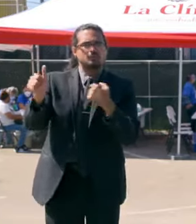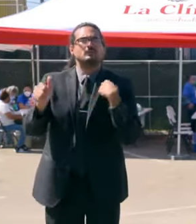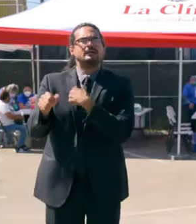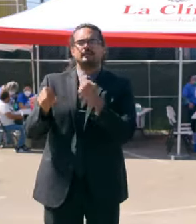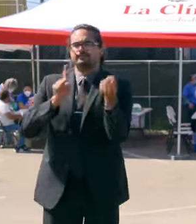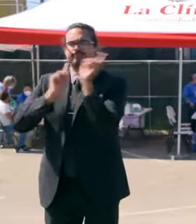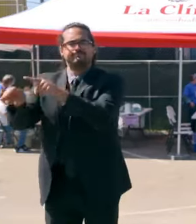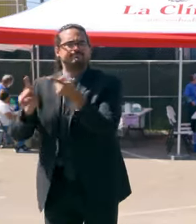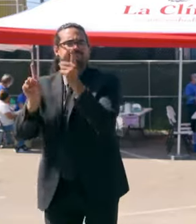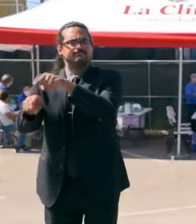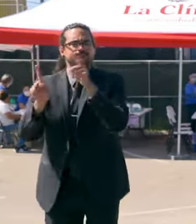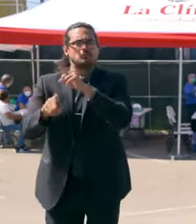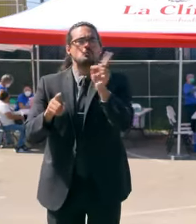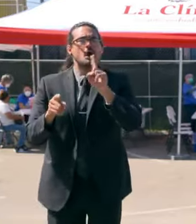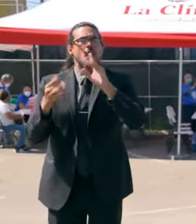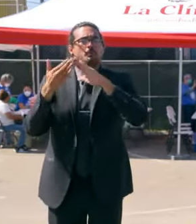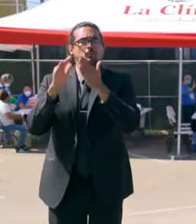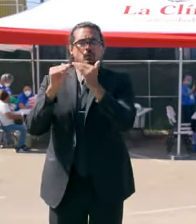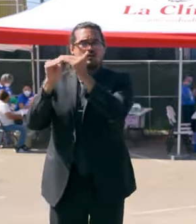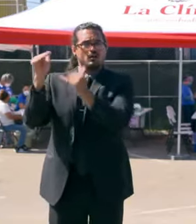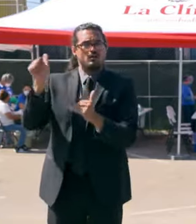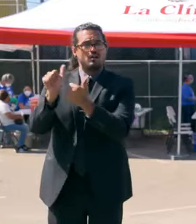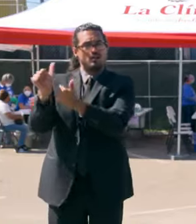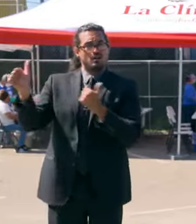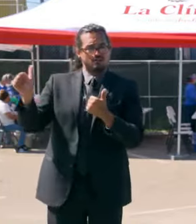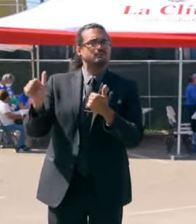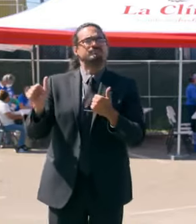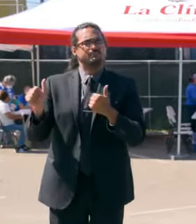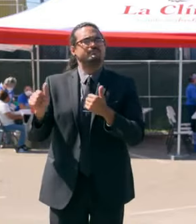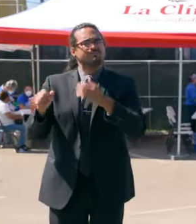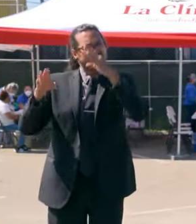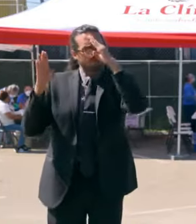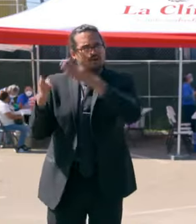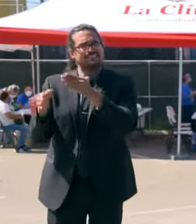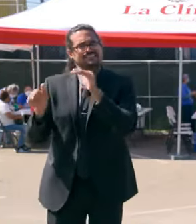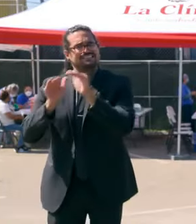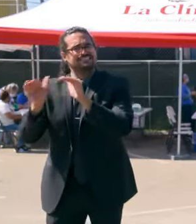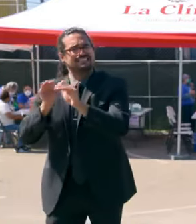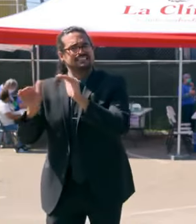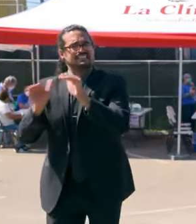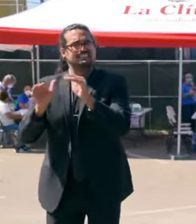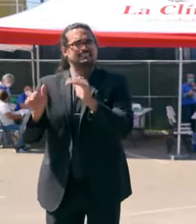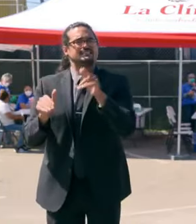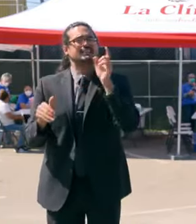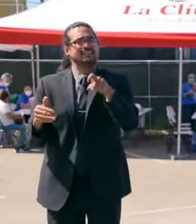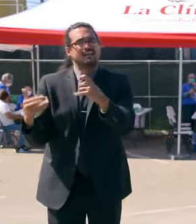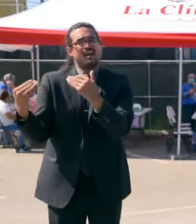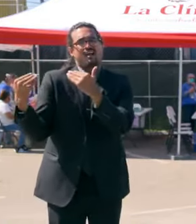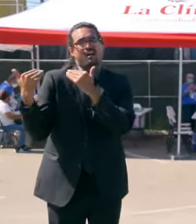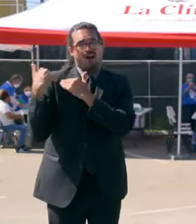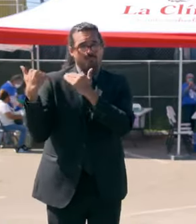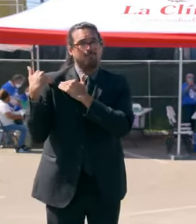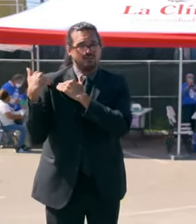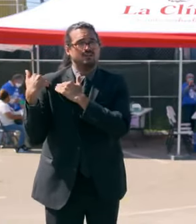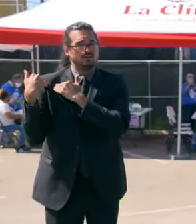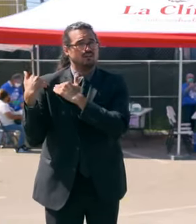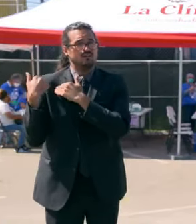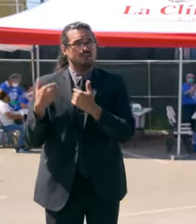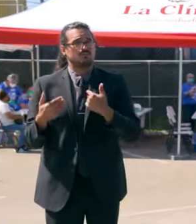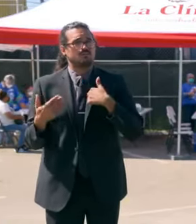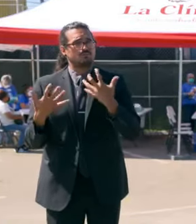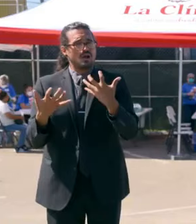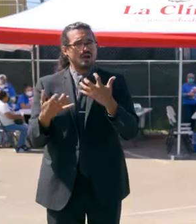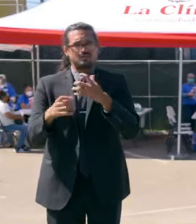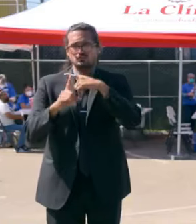underserved in terms of our vaccine efforts to make sure we're accountable and to make sure we're targeting our outreach efforts and